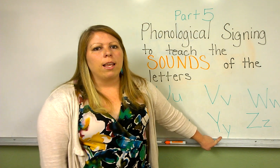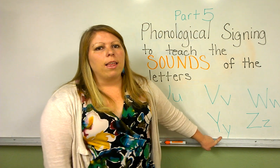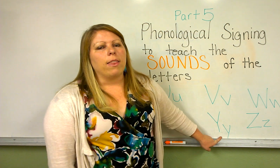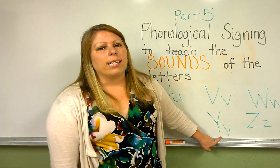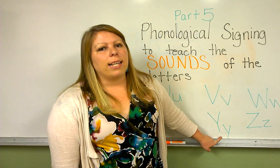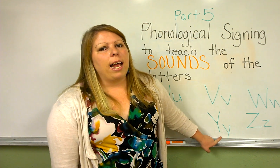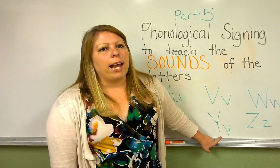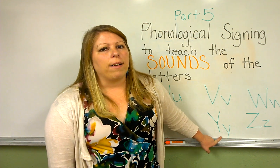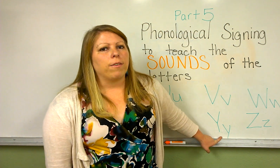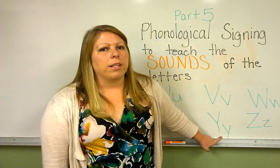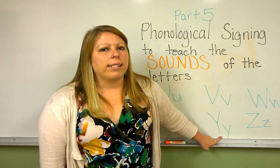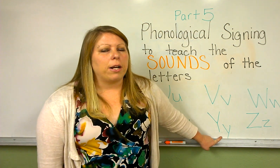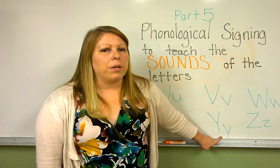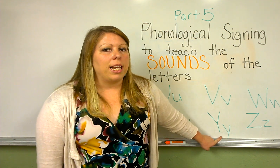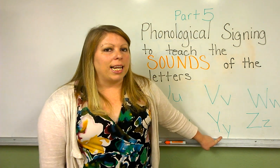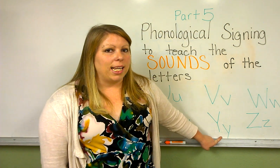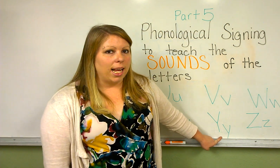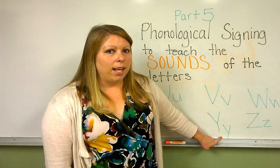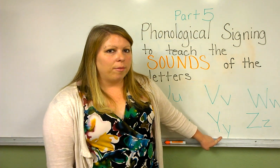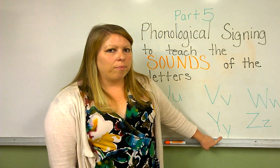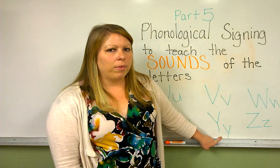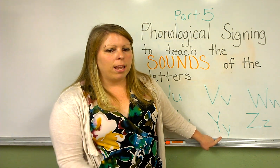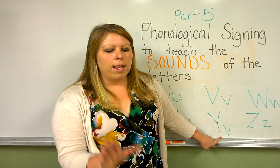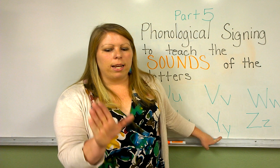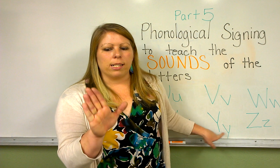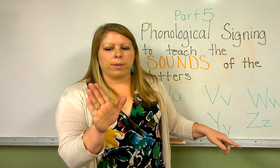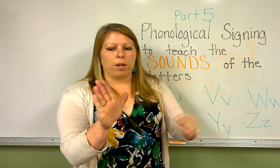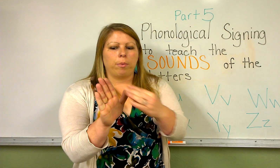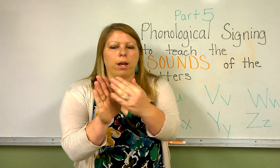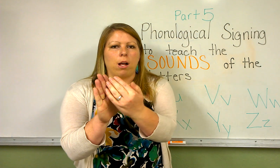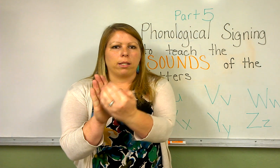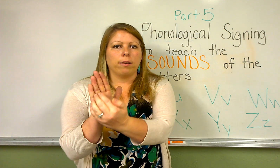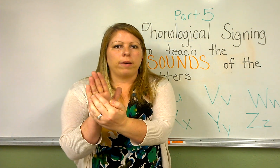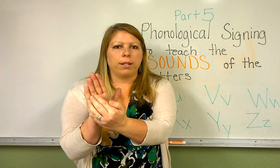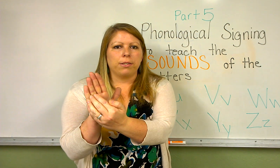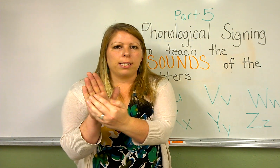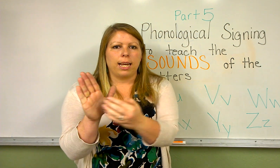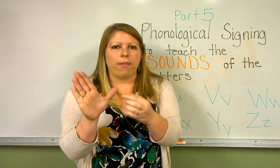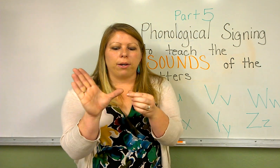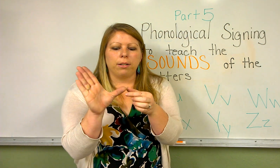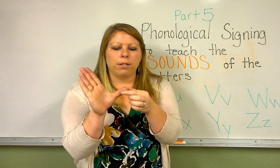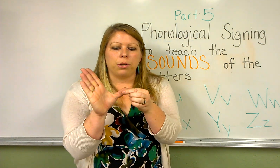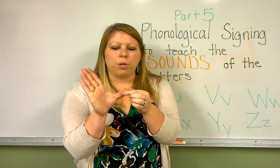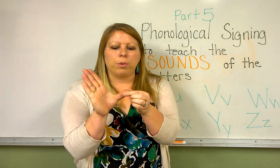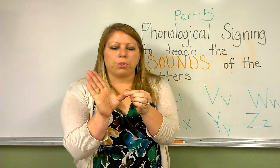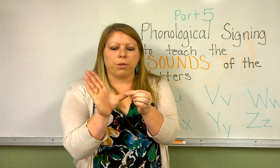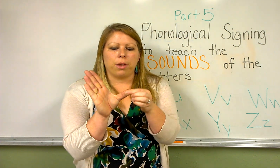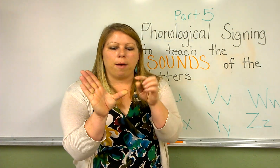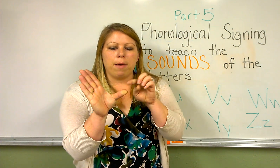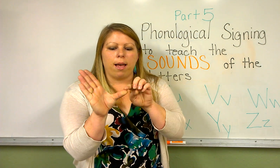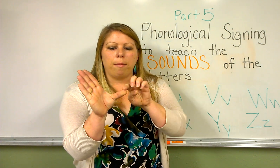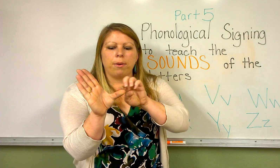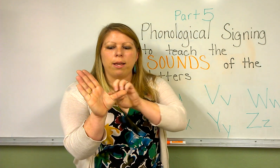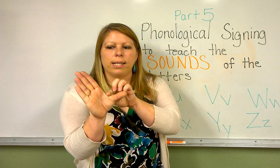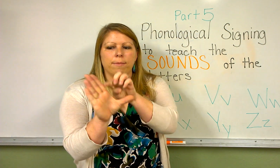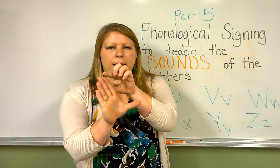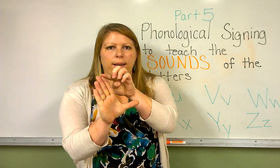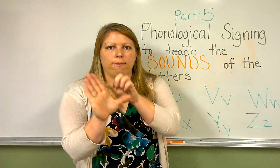The sign for the sound yuh is where you put all your fingers together, you put your thumb up to make a